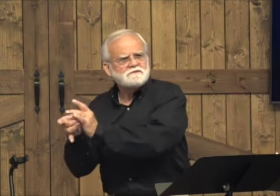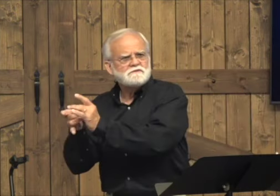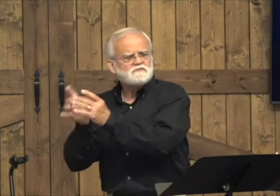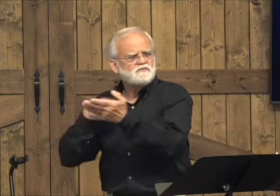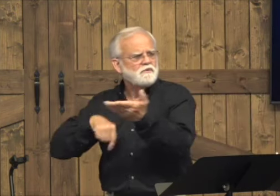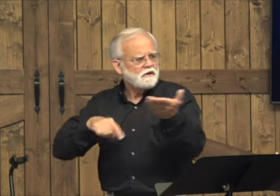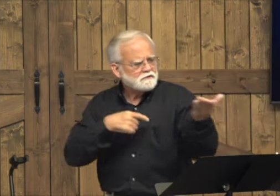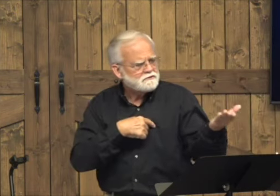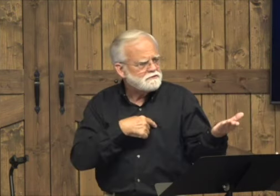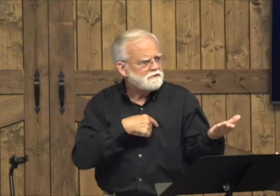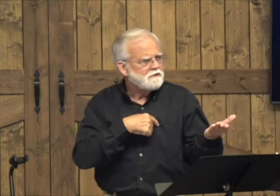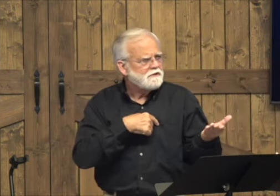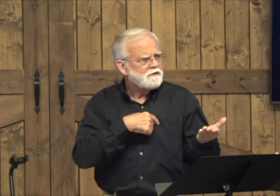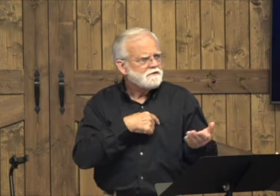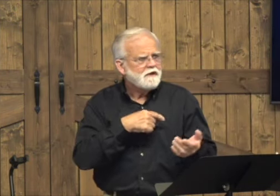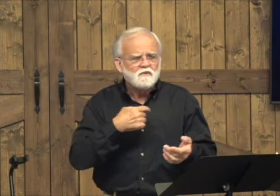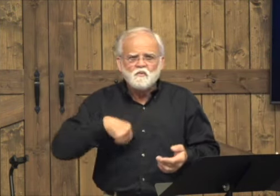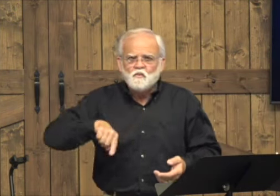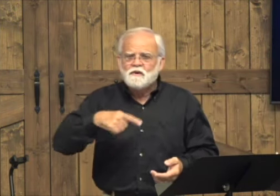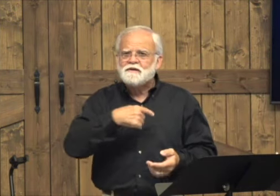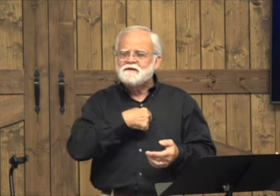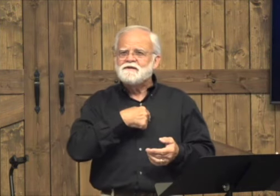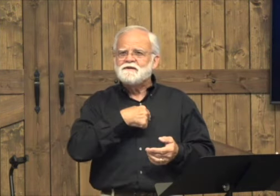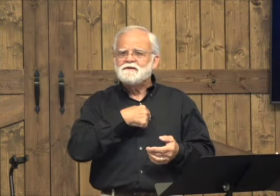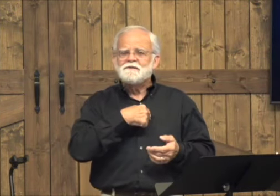and the man who owed 50. That relates to us.